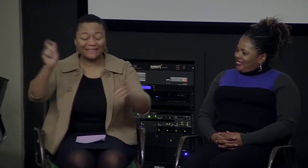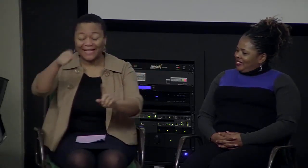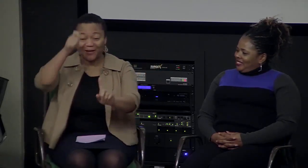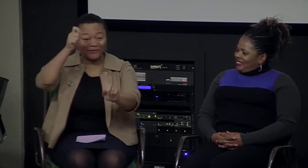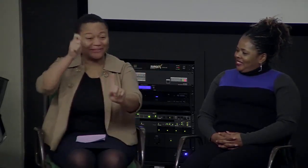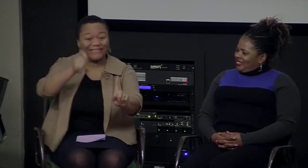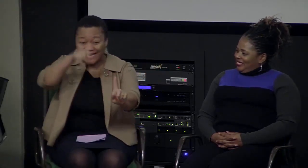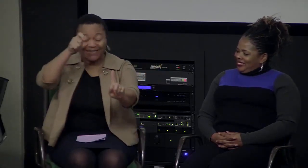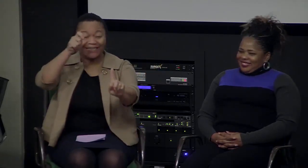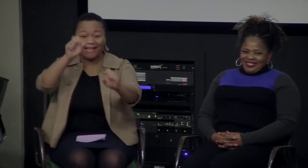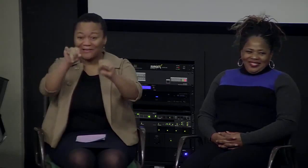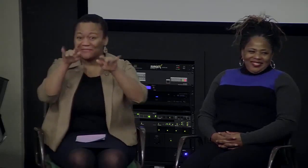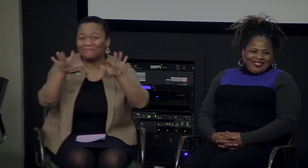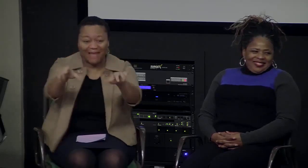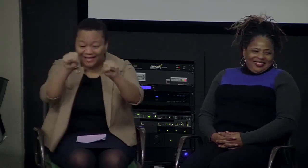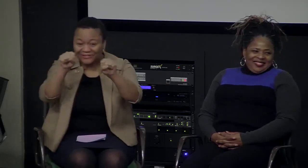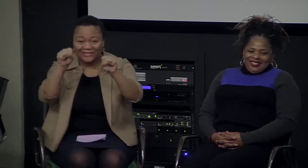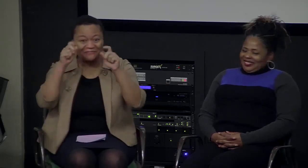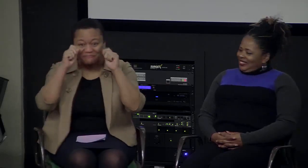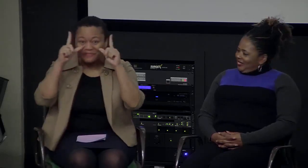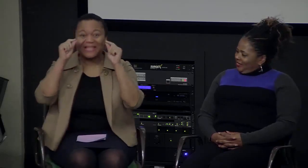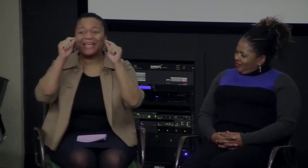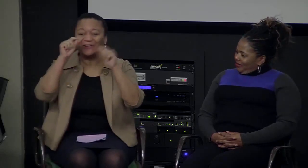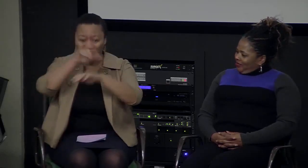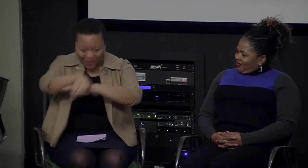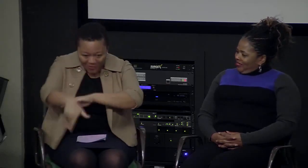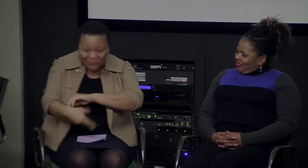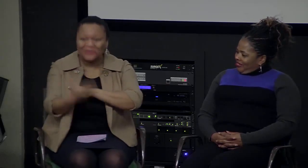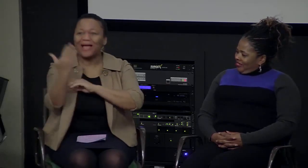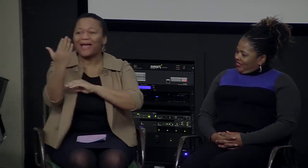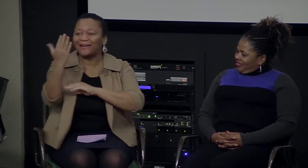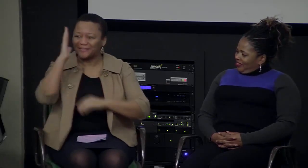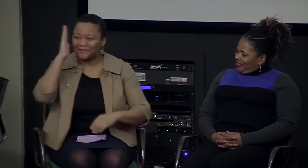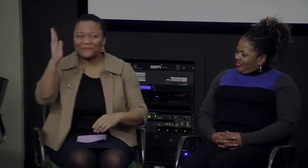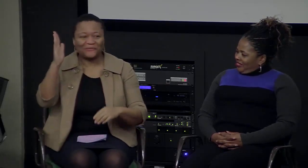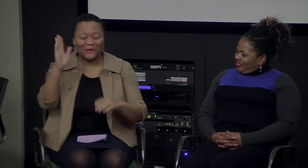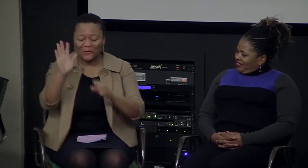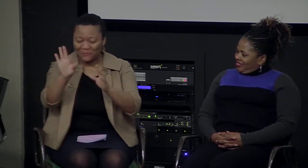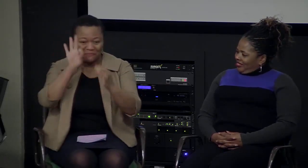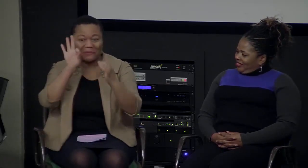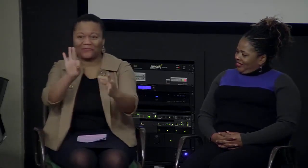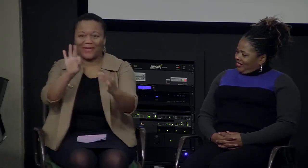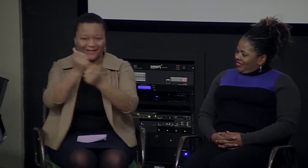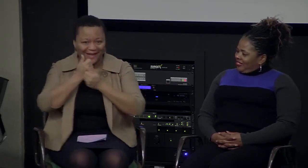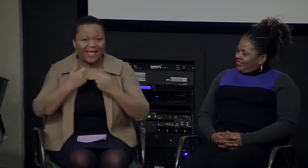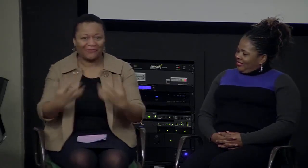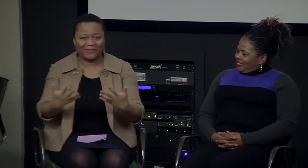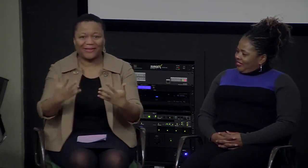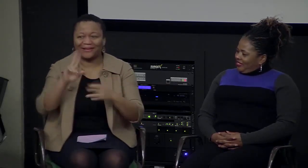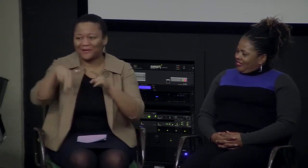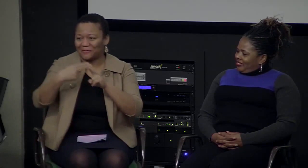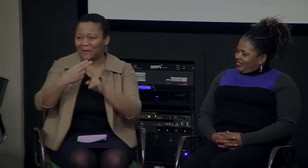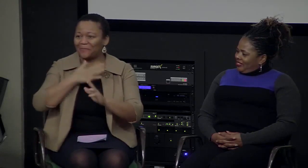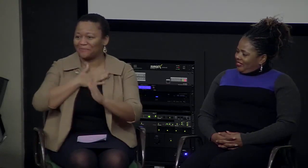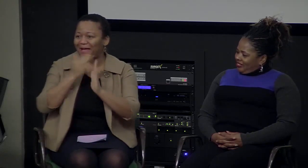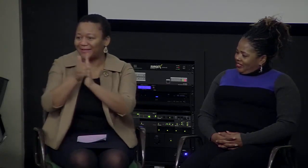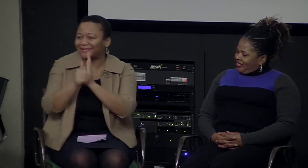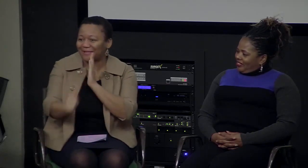just going to float on in, wave their magic wand and with all that magic, blink of an eye, overnight, you will gain that knowledge.